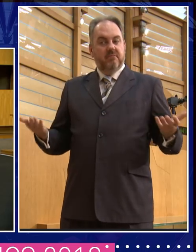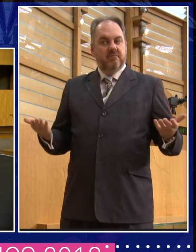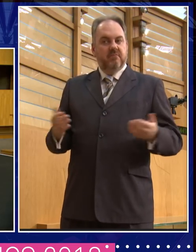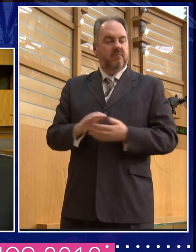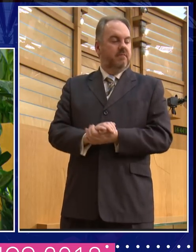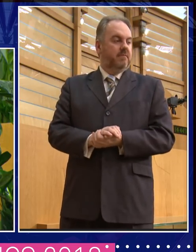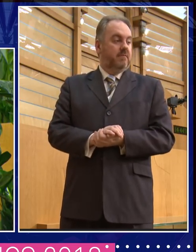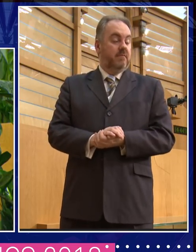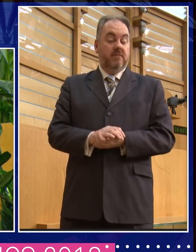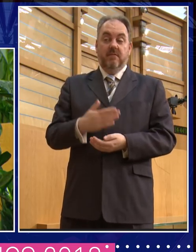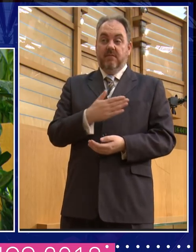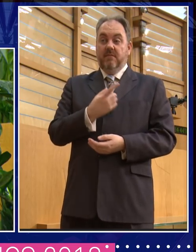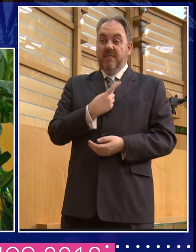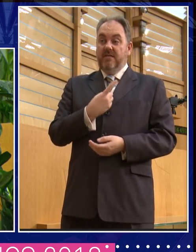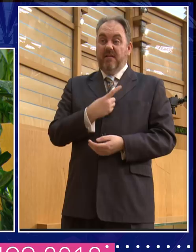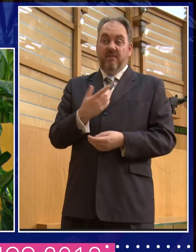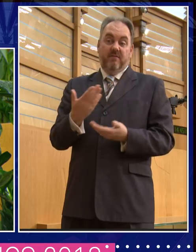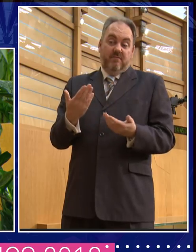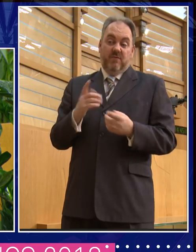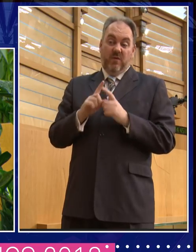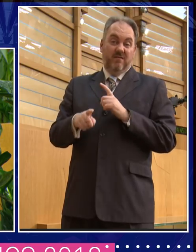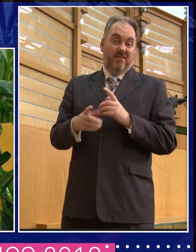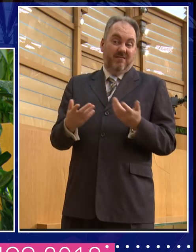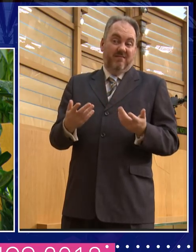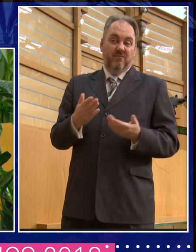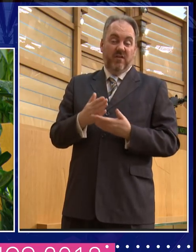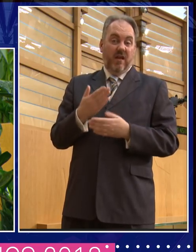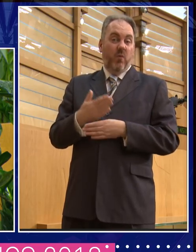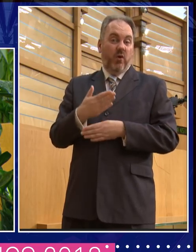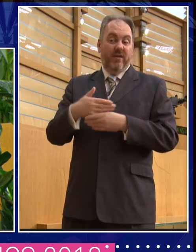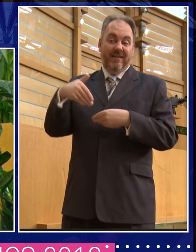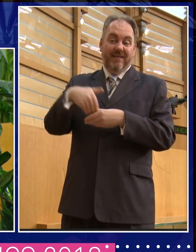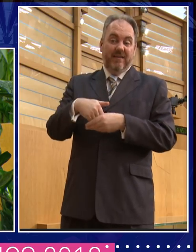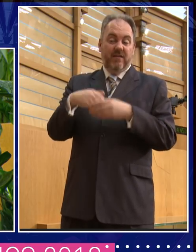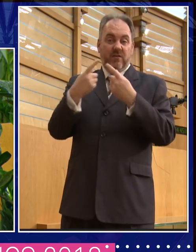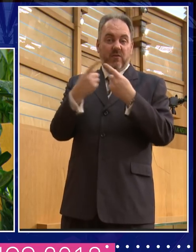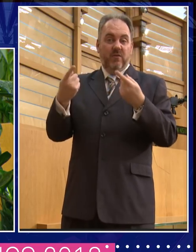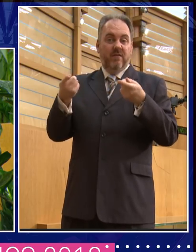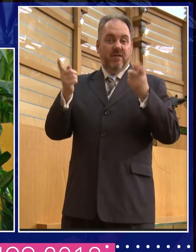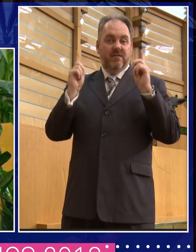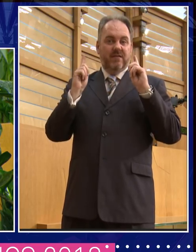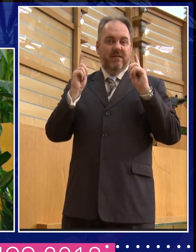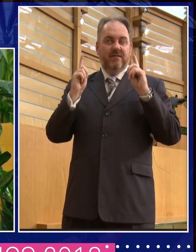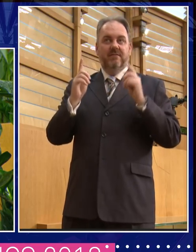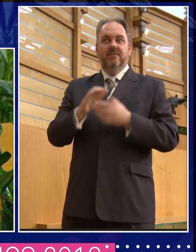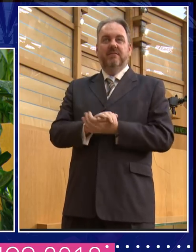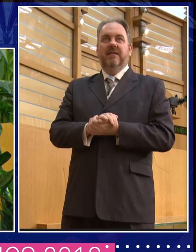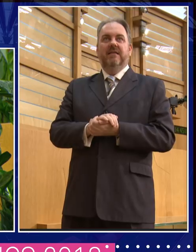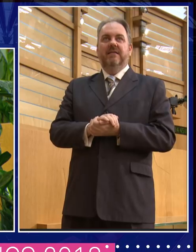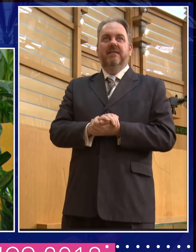somebody's day job is in a university. Um, it, it frankly isn't what I